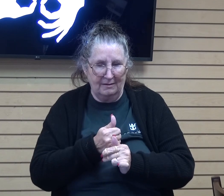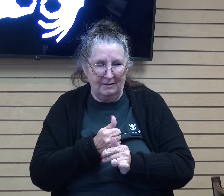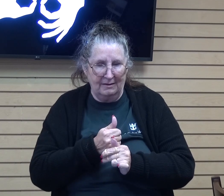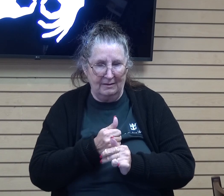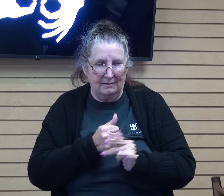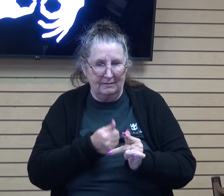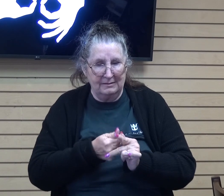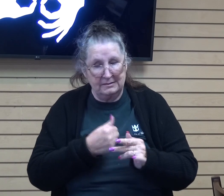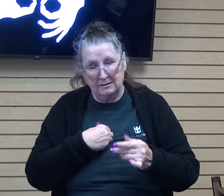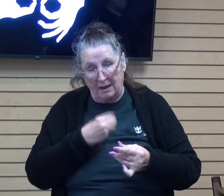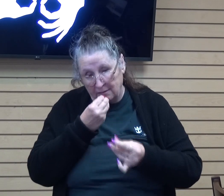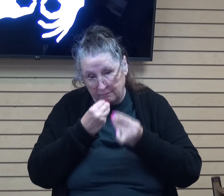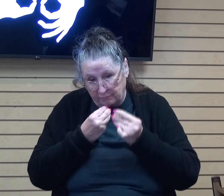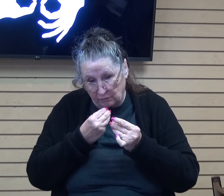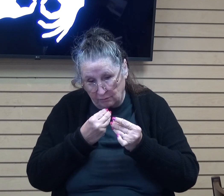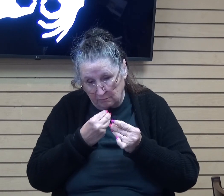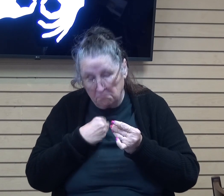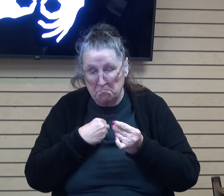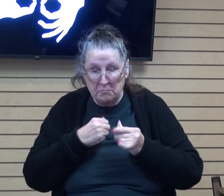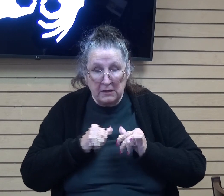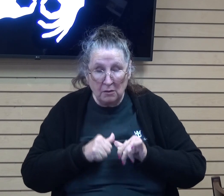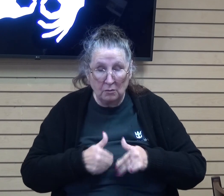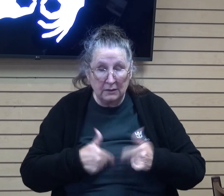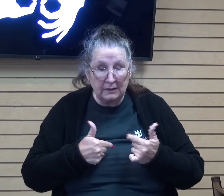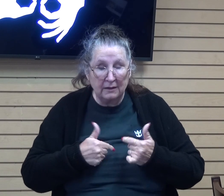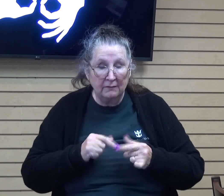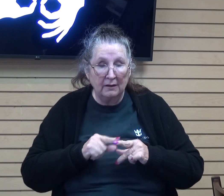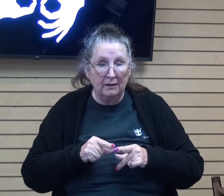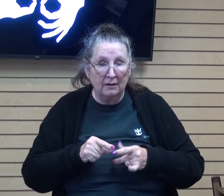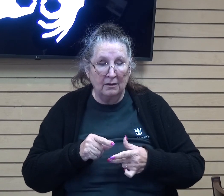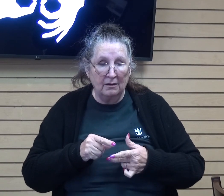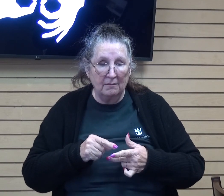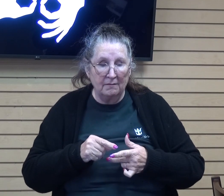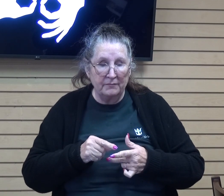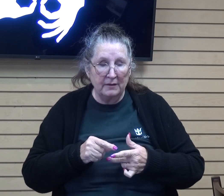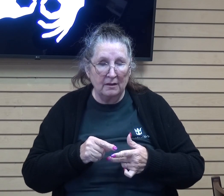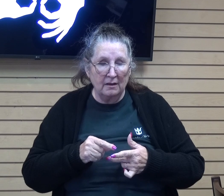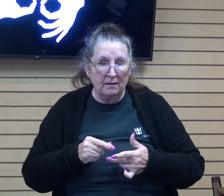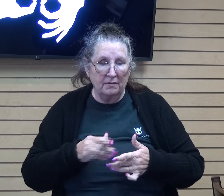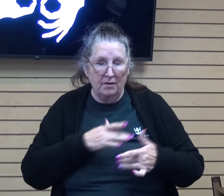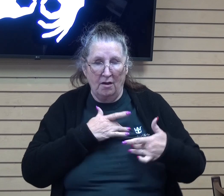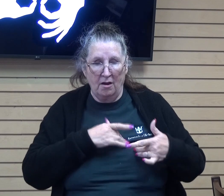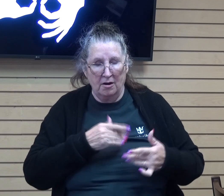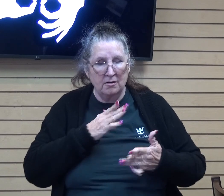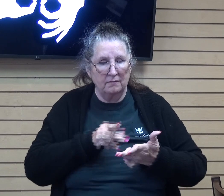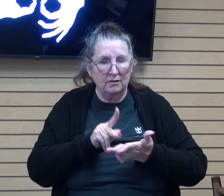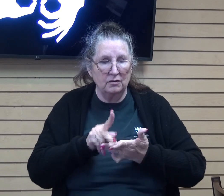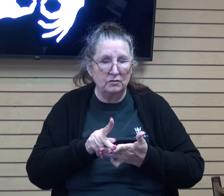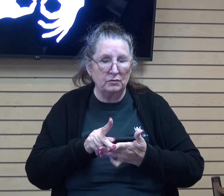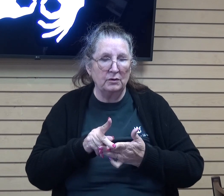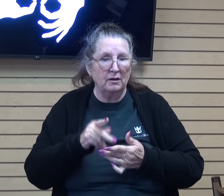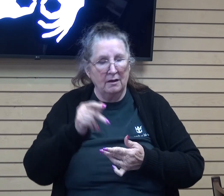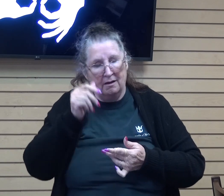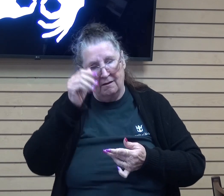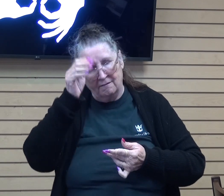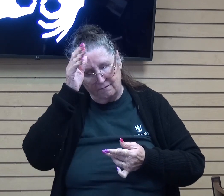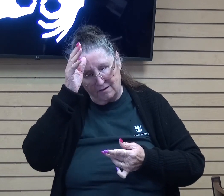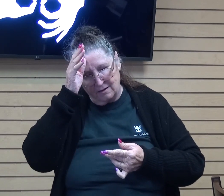getting nutrition they would survive but the heart of a true father right is to see his kids together interacting loving